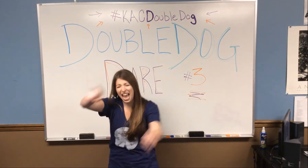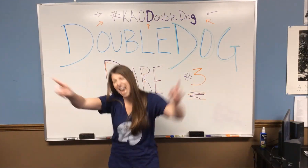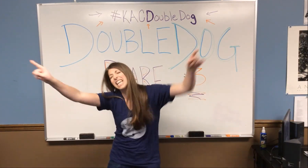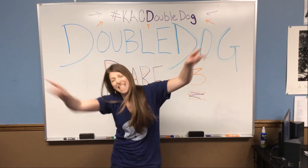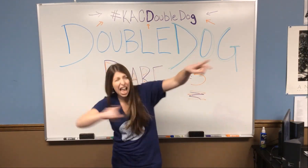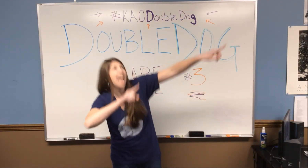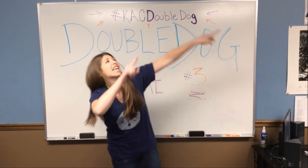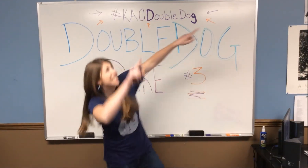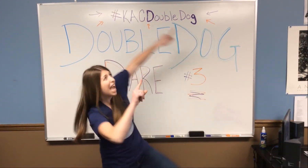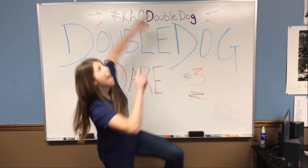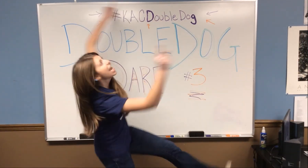Dance, dance, dance.